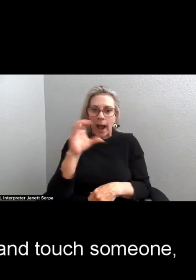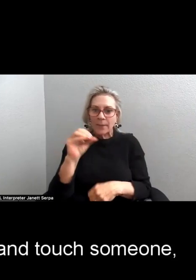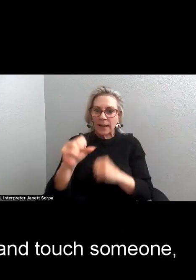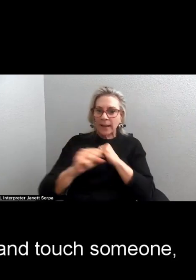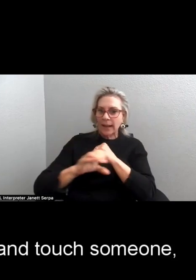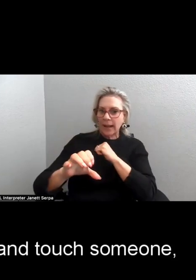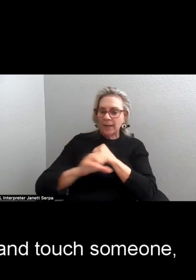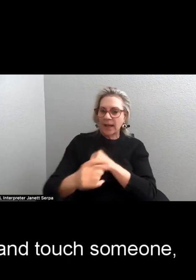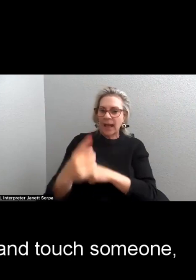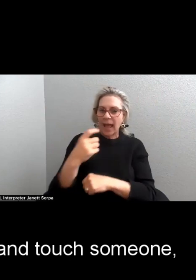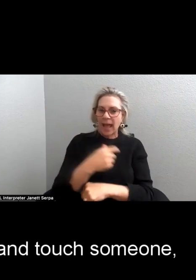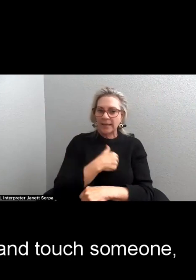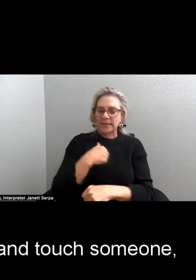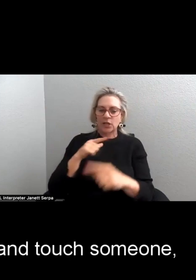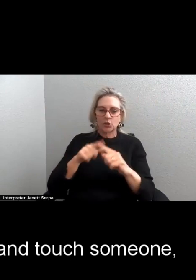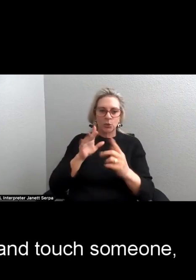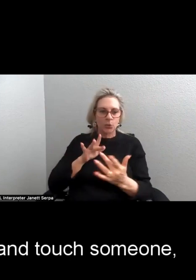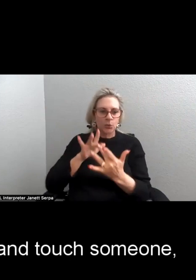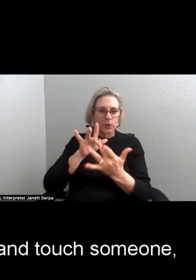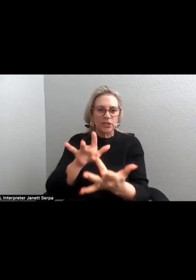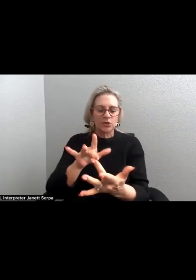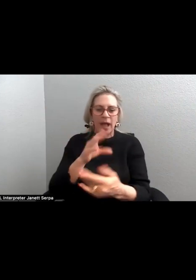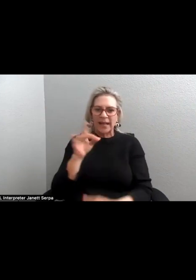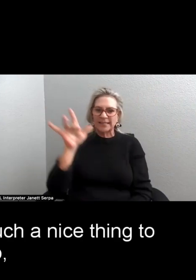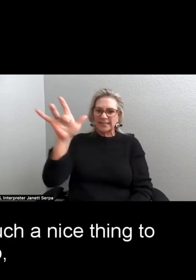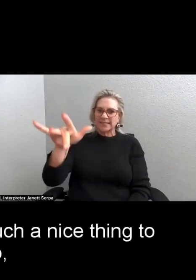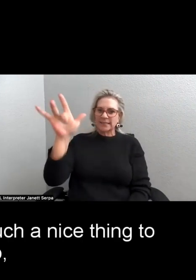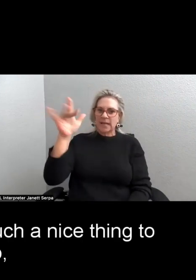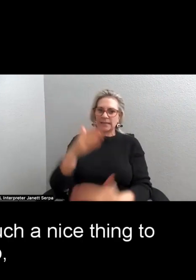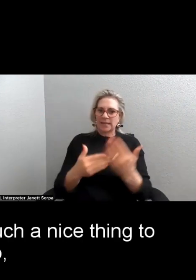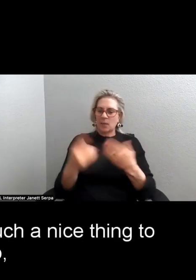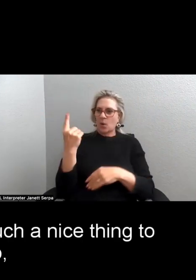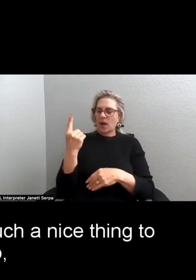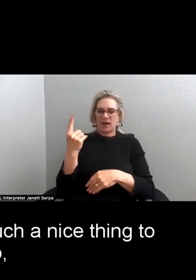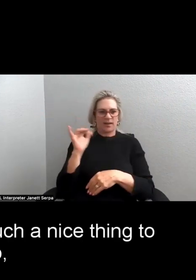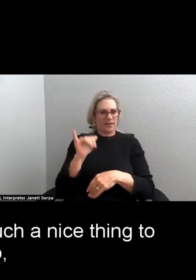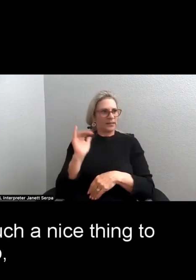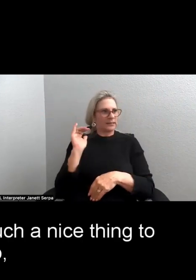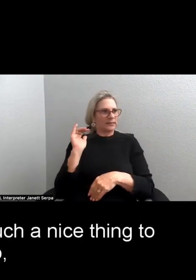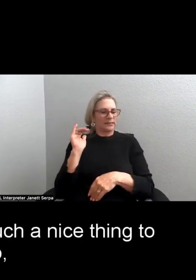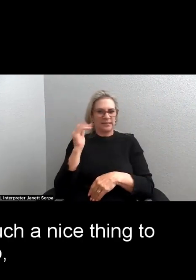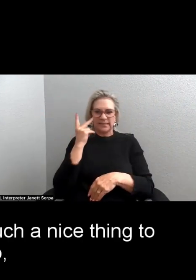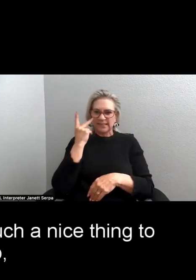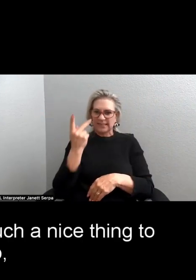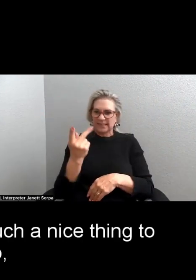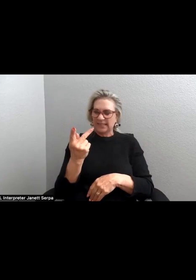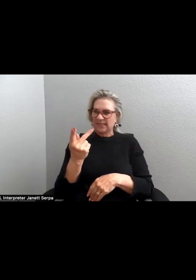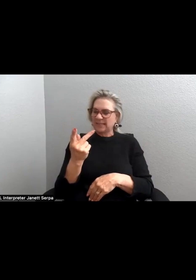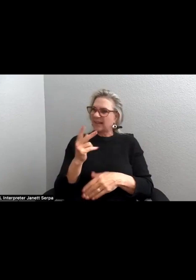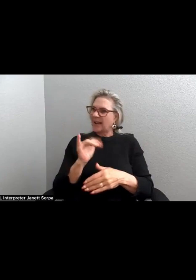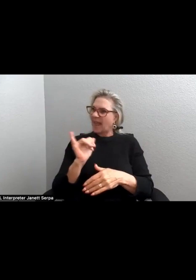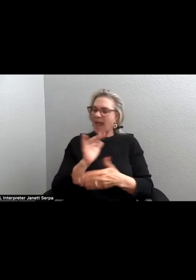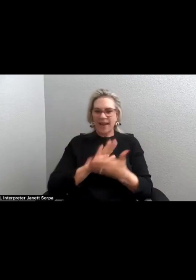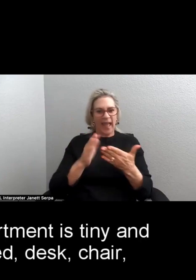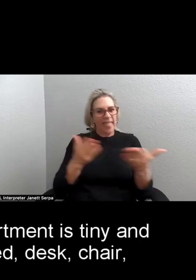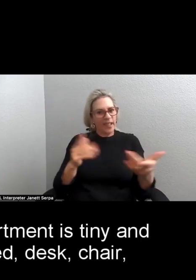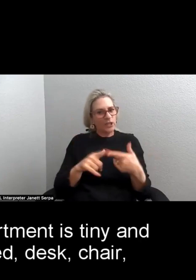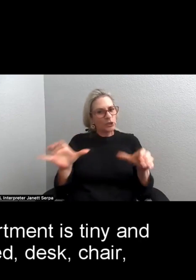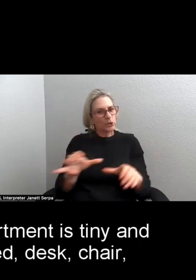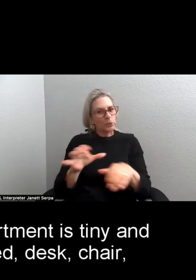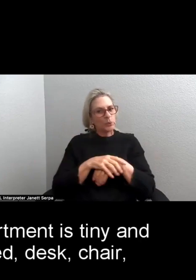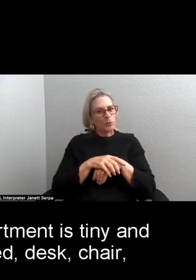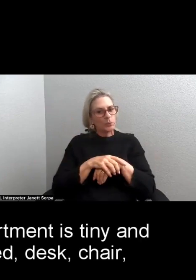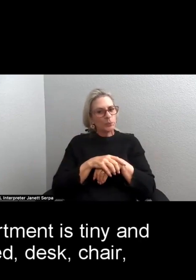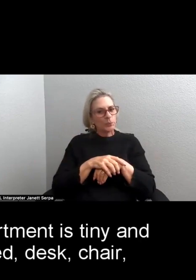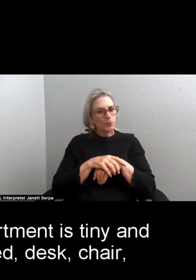us to reach out and touch someone, that it seems like such a nice thing to do, that my